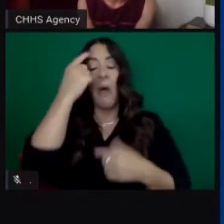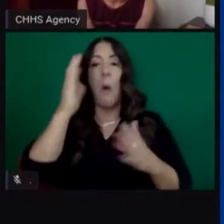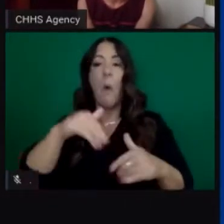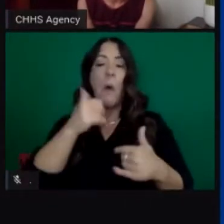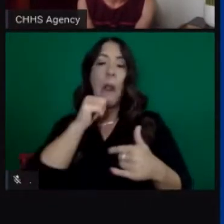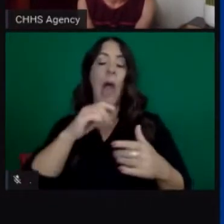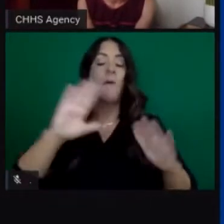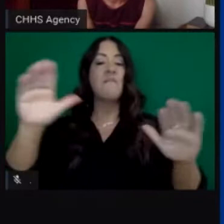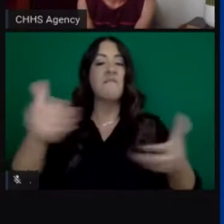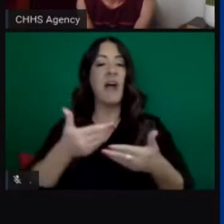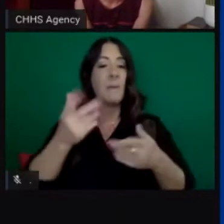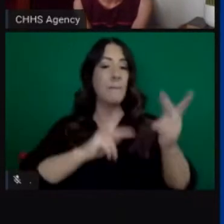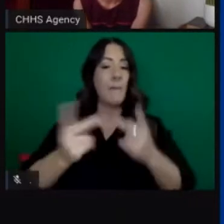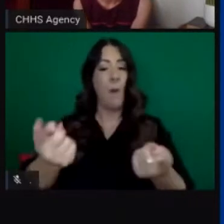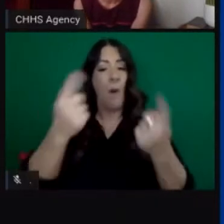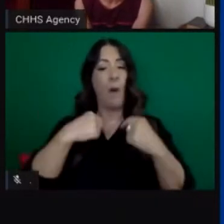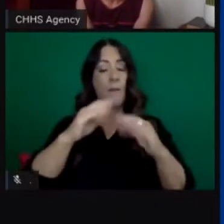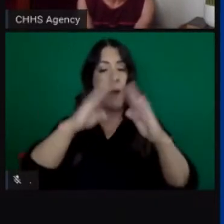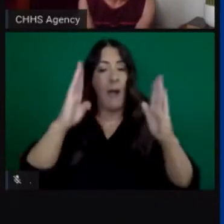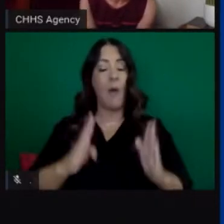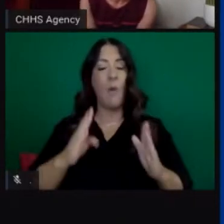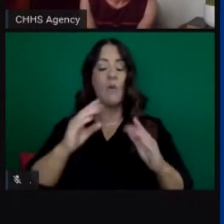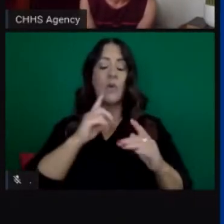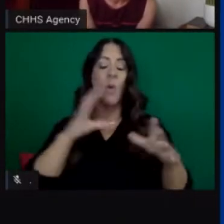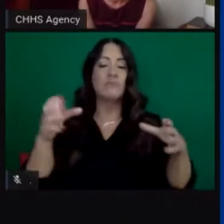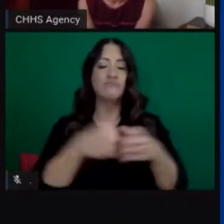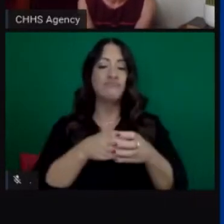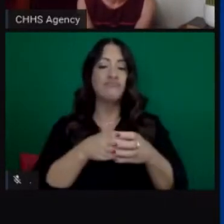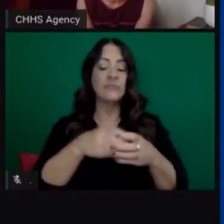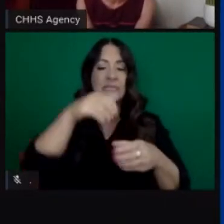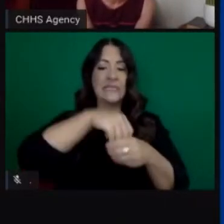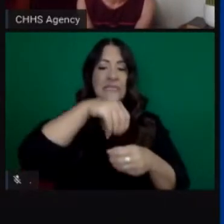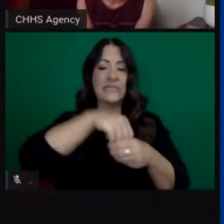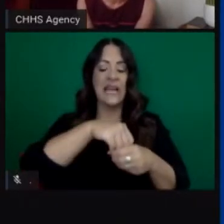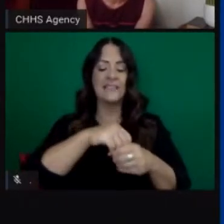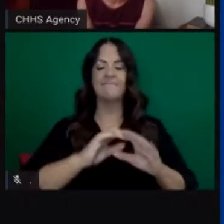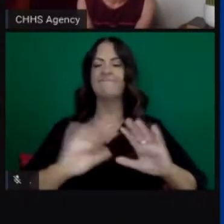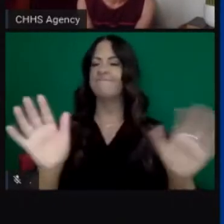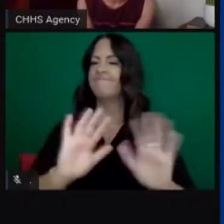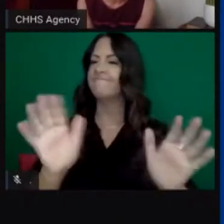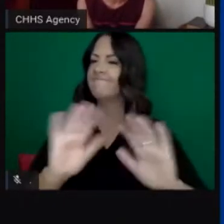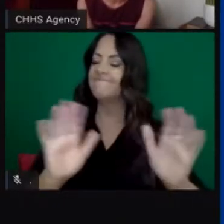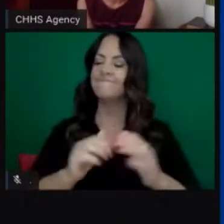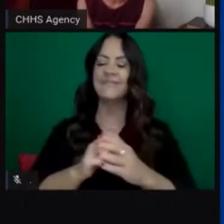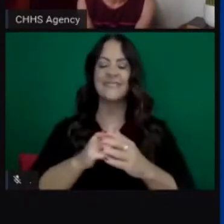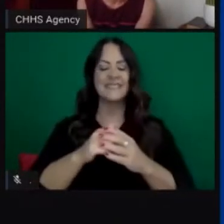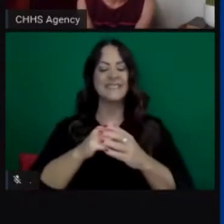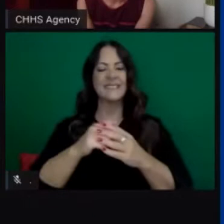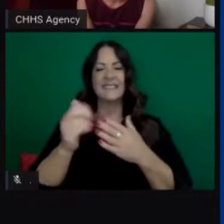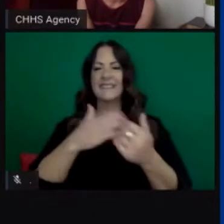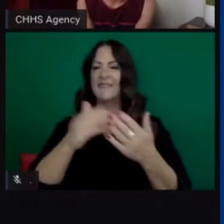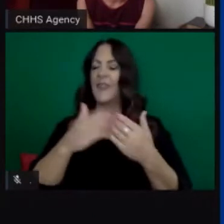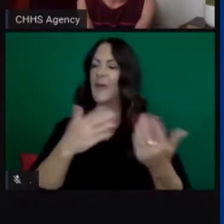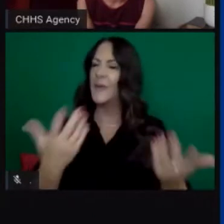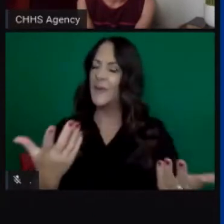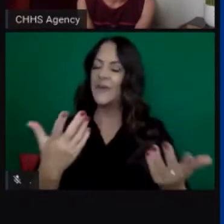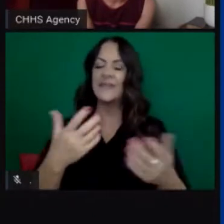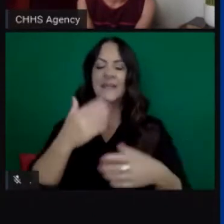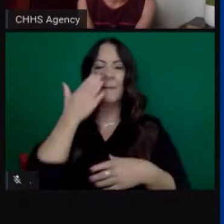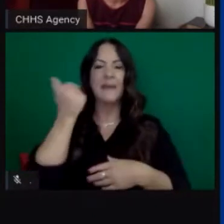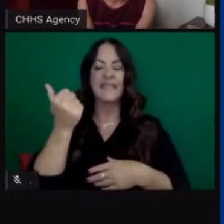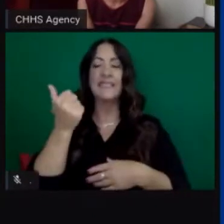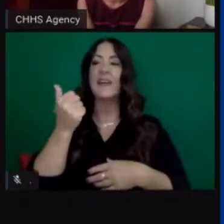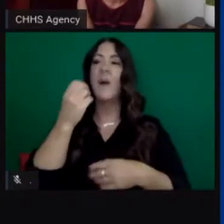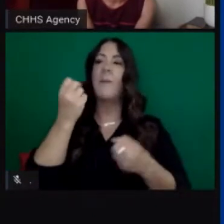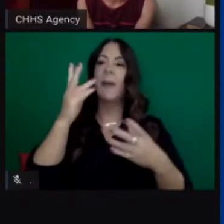things outdoors when we do have good air quality. And now we have this unfortunate situation where we need to be indoors because of air